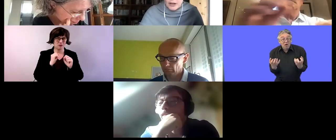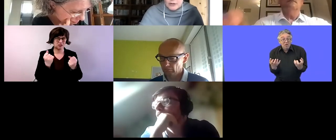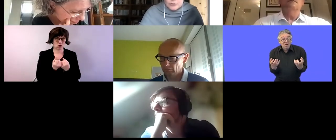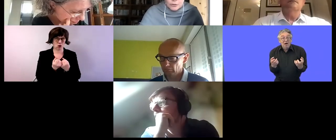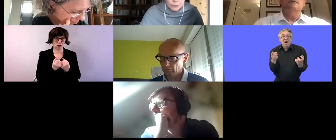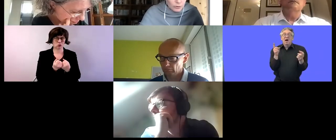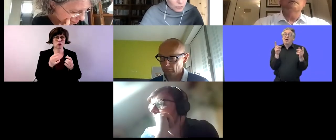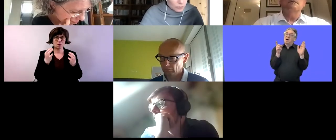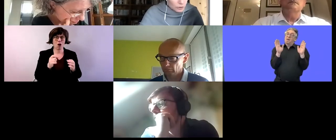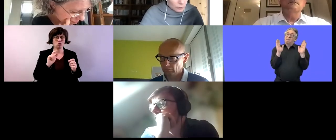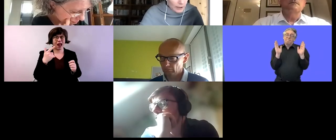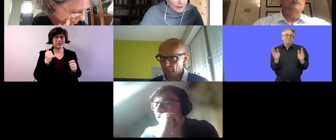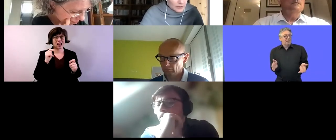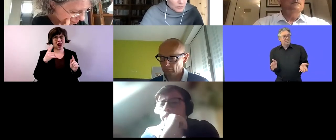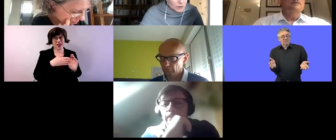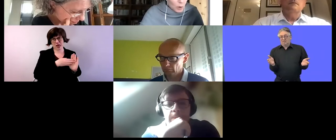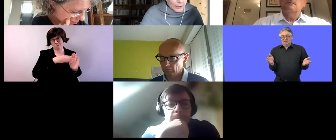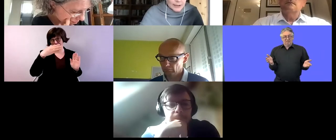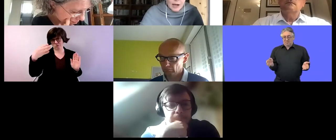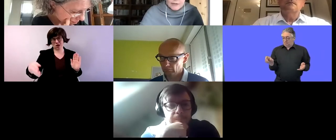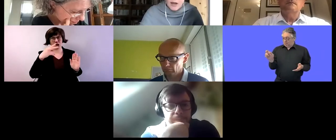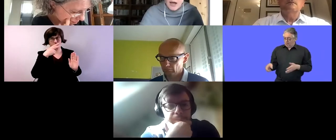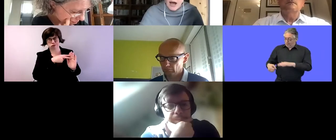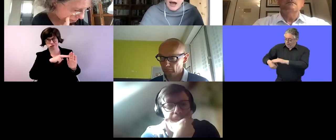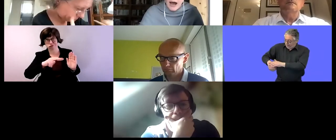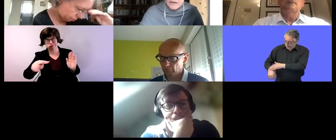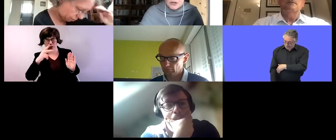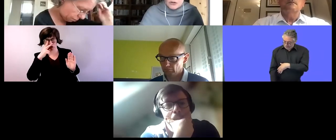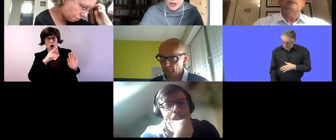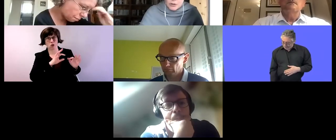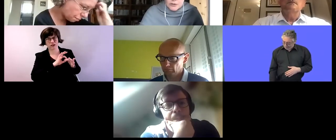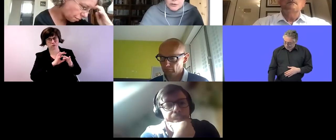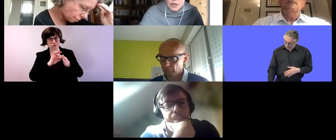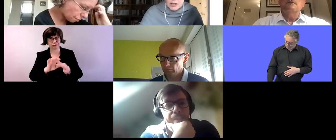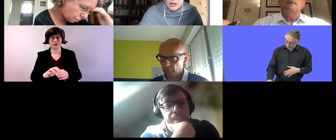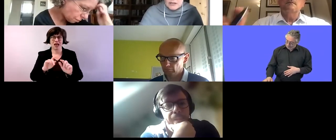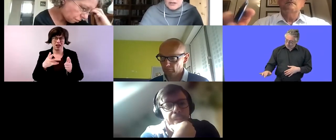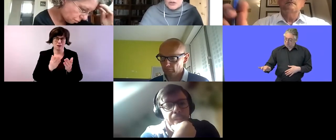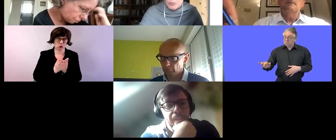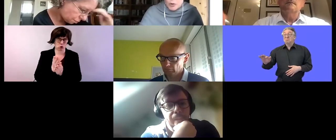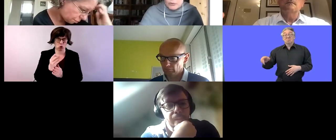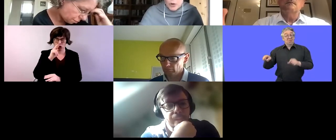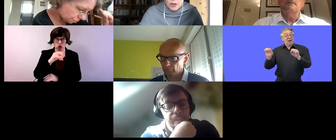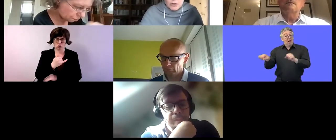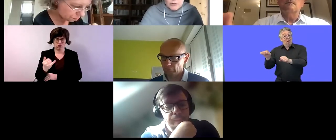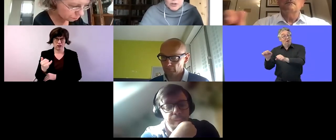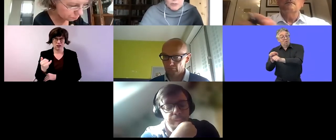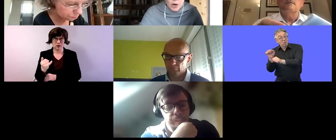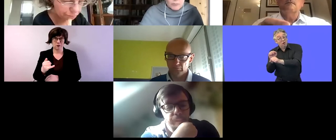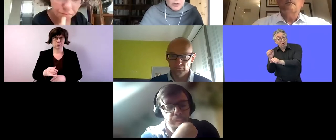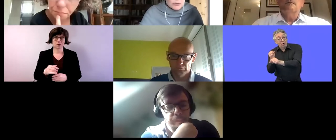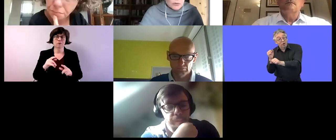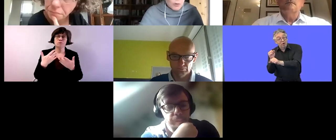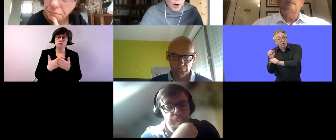through through to uh somebody's working life and that also recognizes that there's more than one government